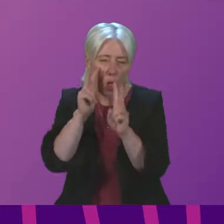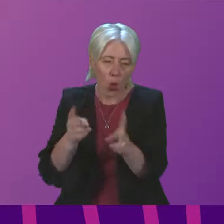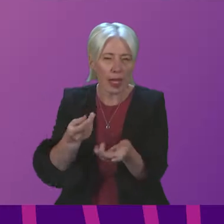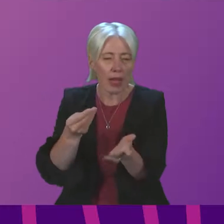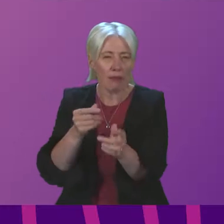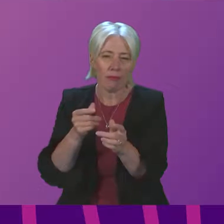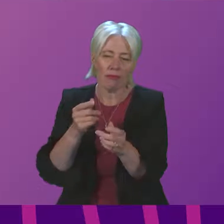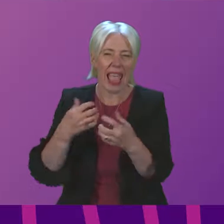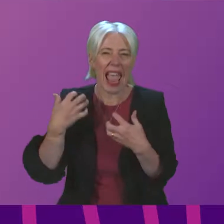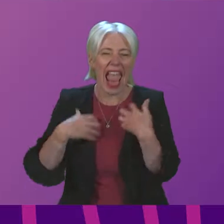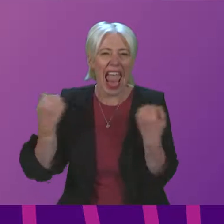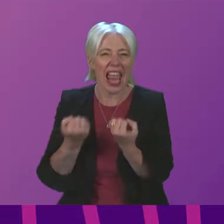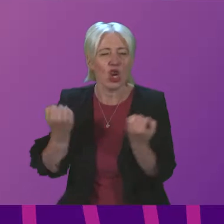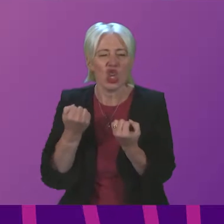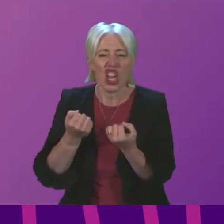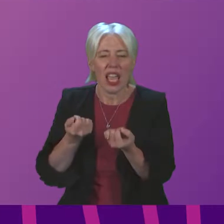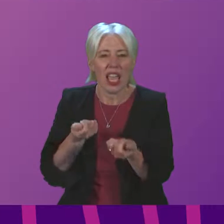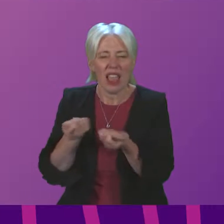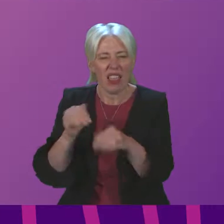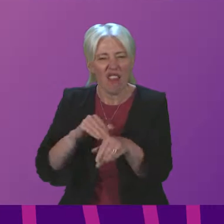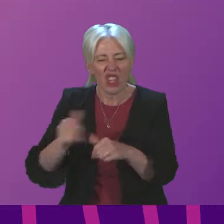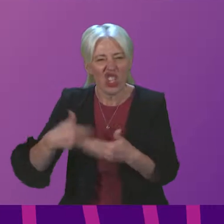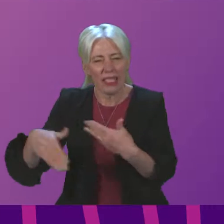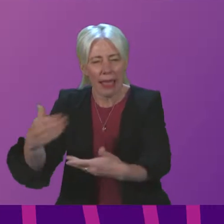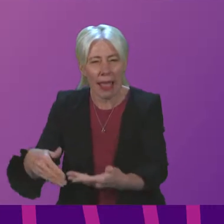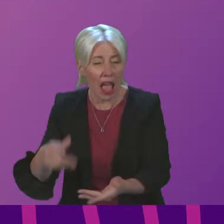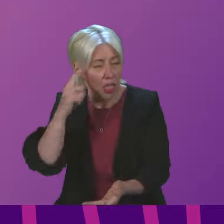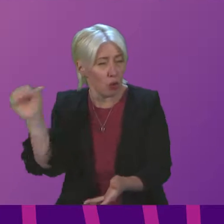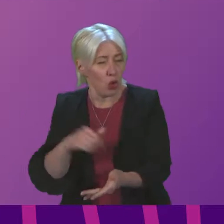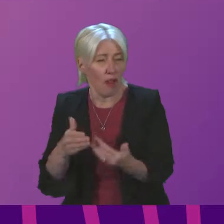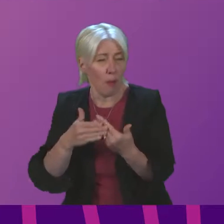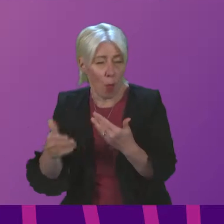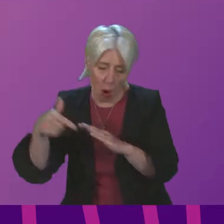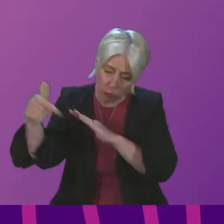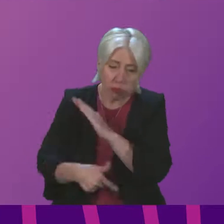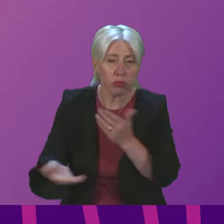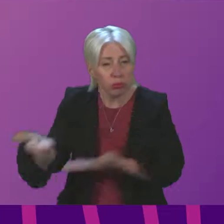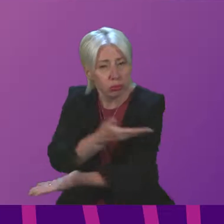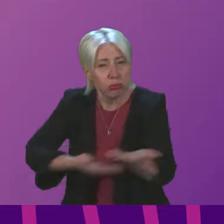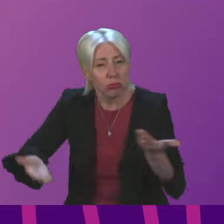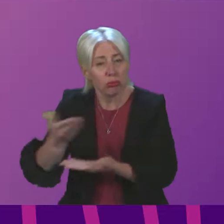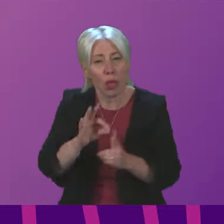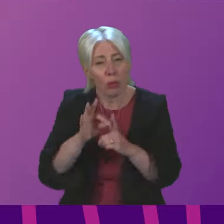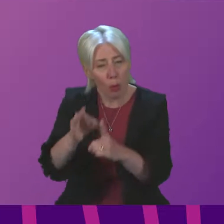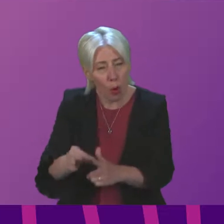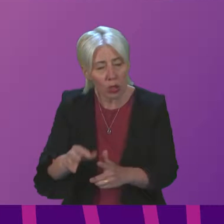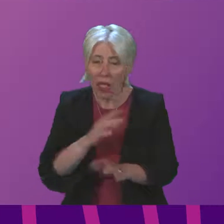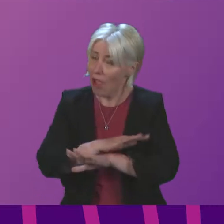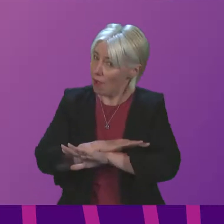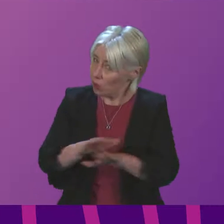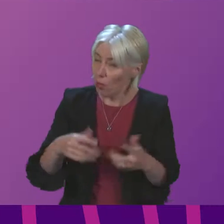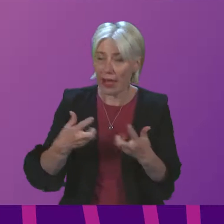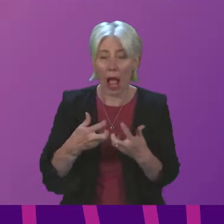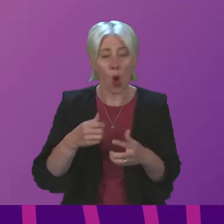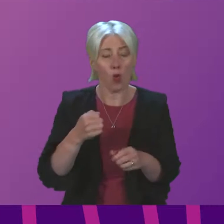Cabinet Secretary if we can have a fuller discussion about this proposal. If not, how does the Government propose to make